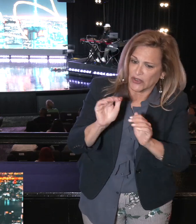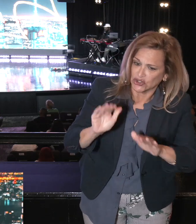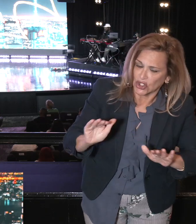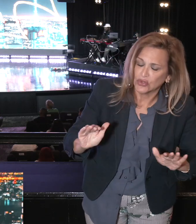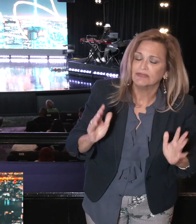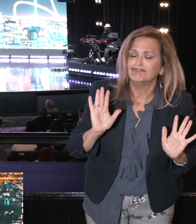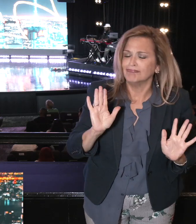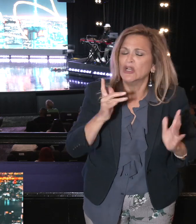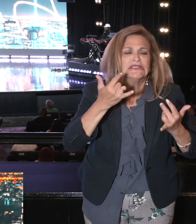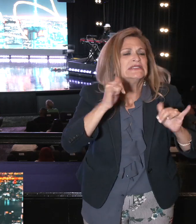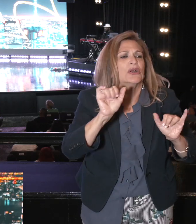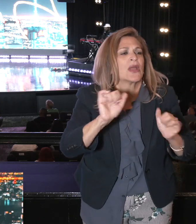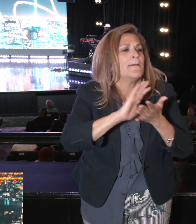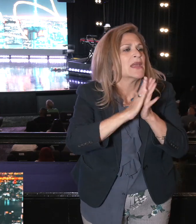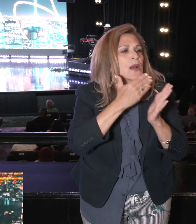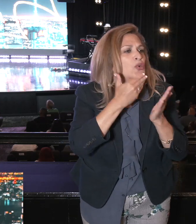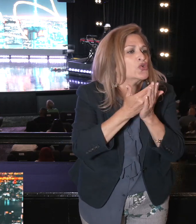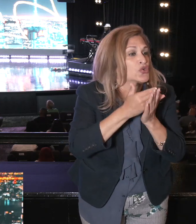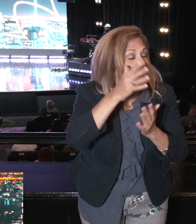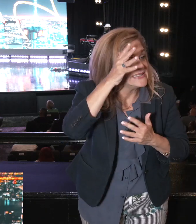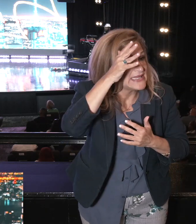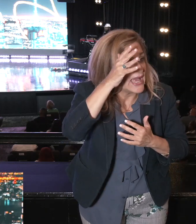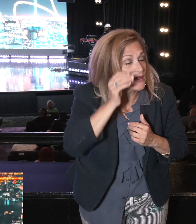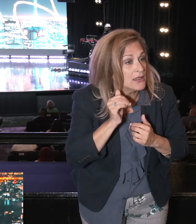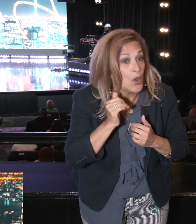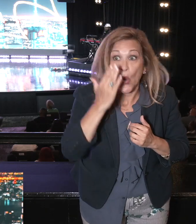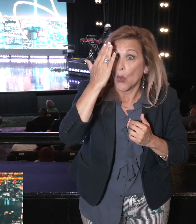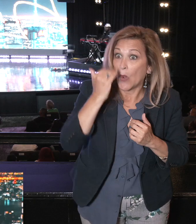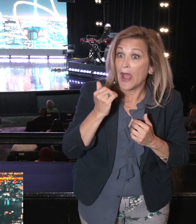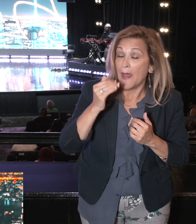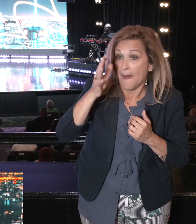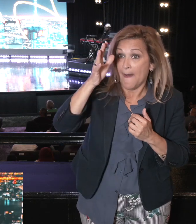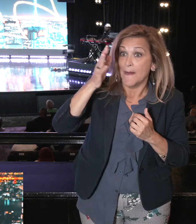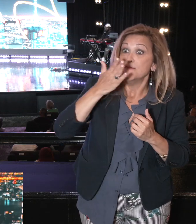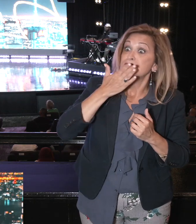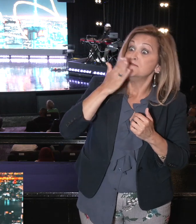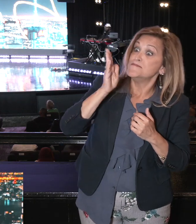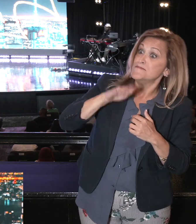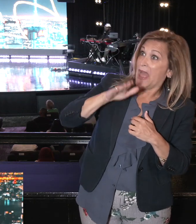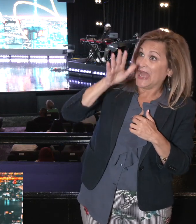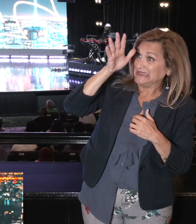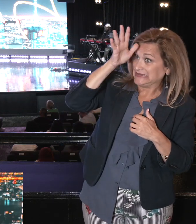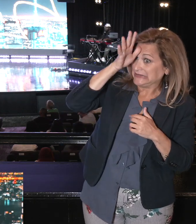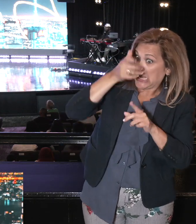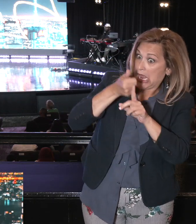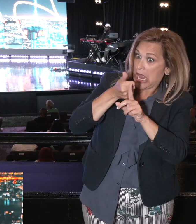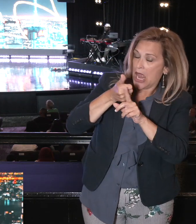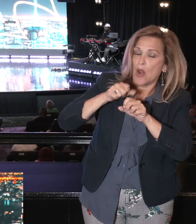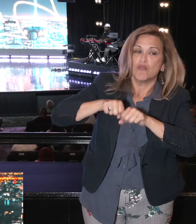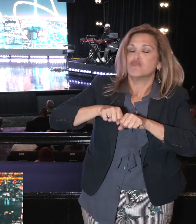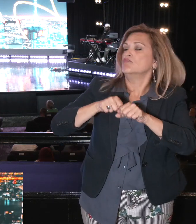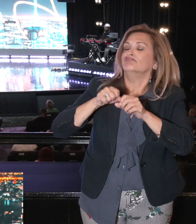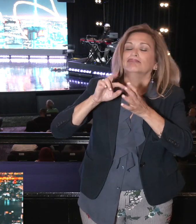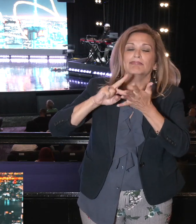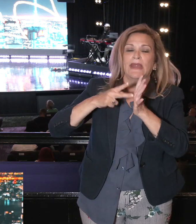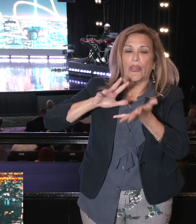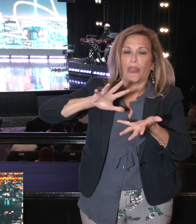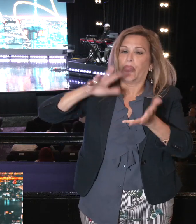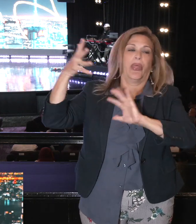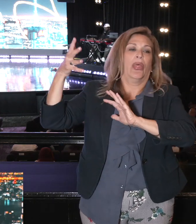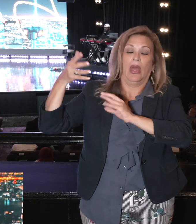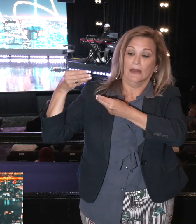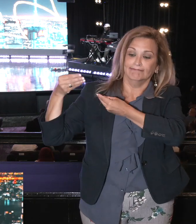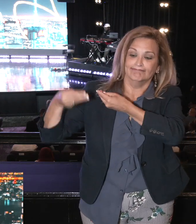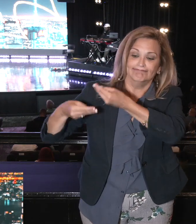You can still be a good dad. Because bad dads really mess up. The inheritance. The legacy. There's